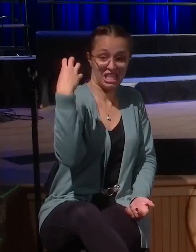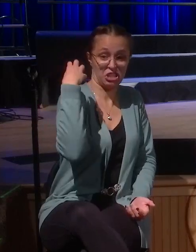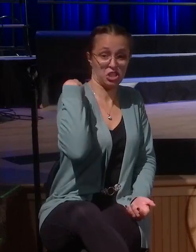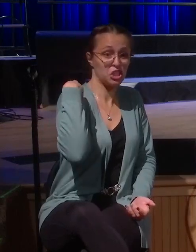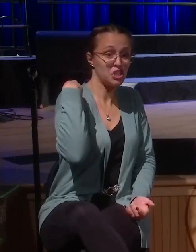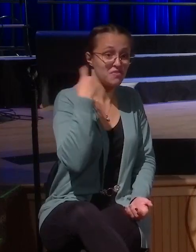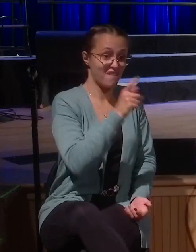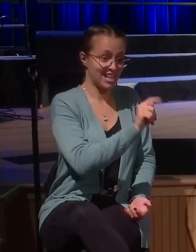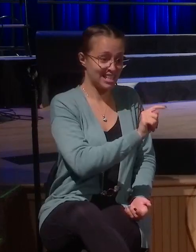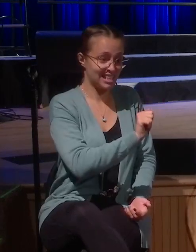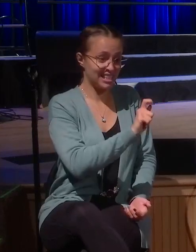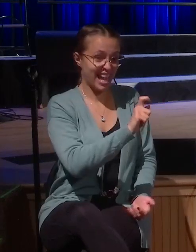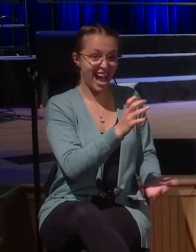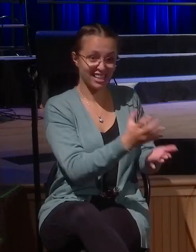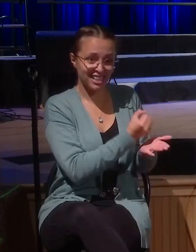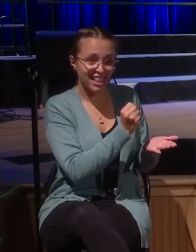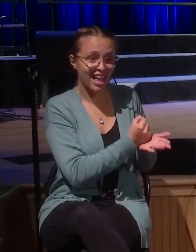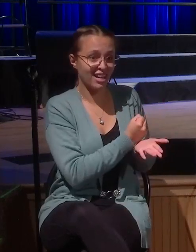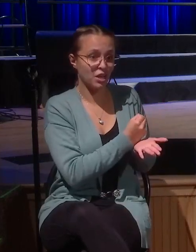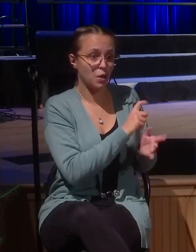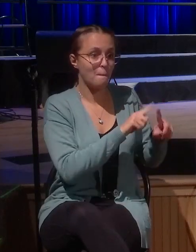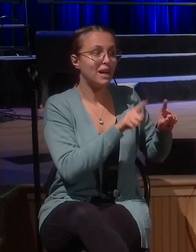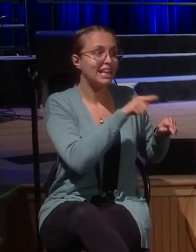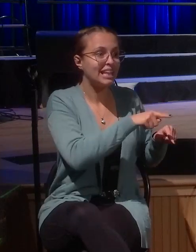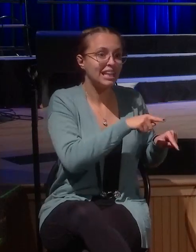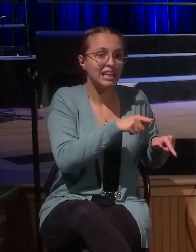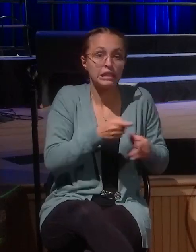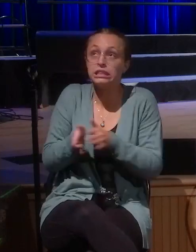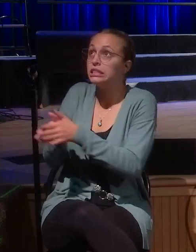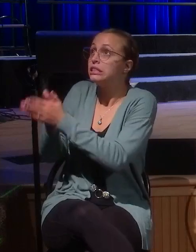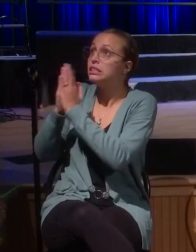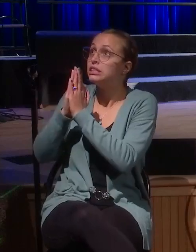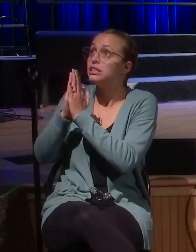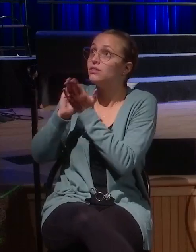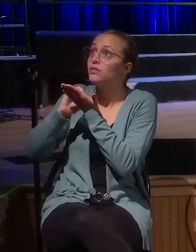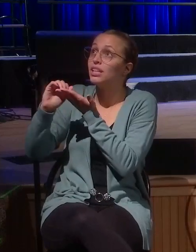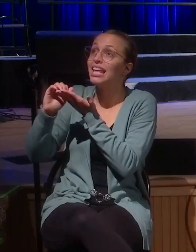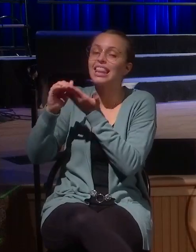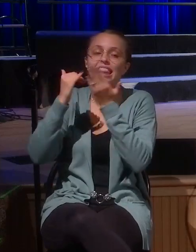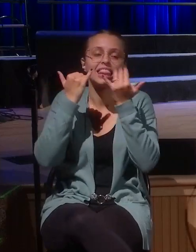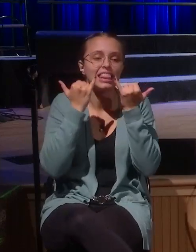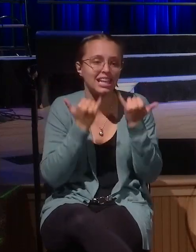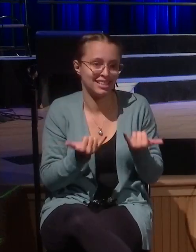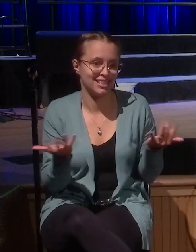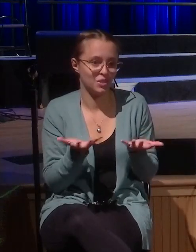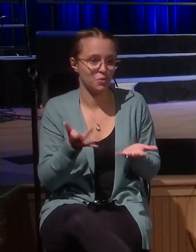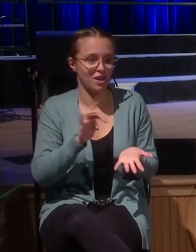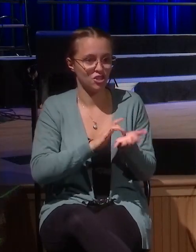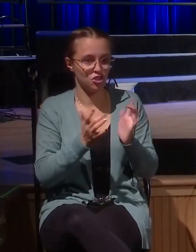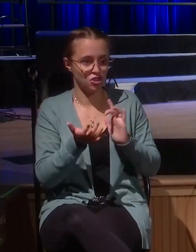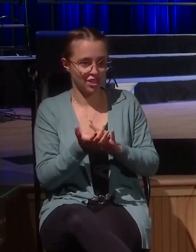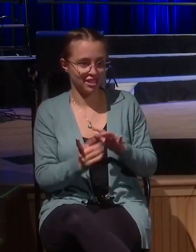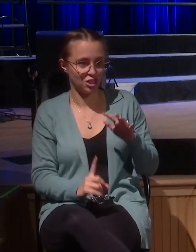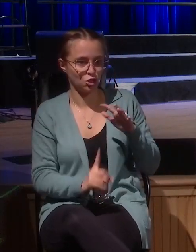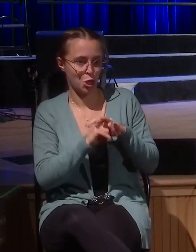repents before me and accepts my offering, this is what I came to seek and to save as people like this. And my friends, that is you